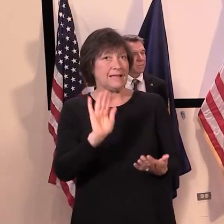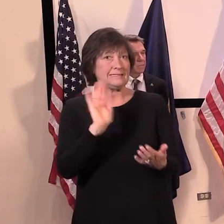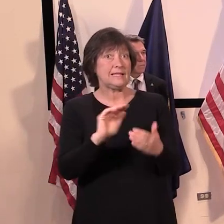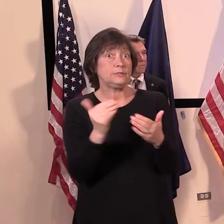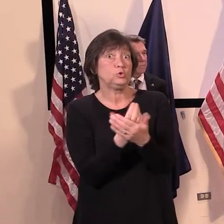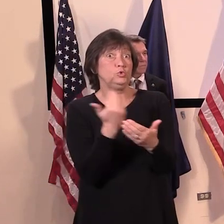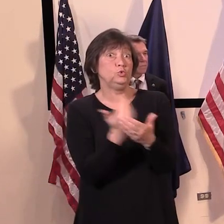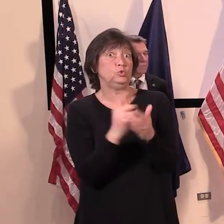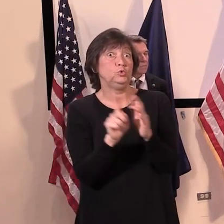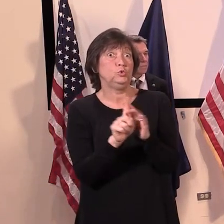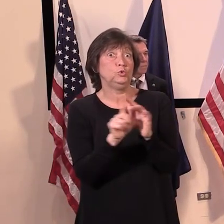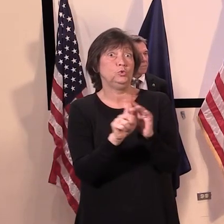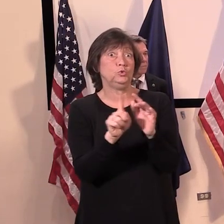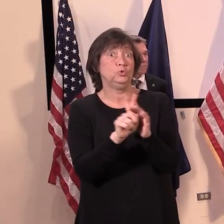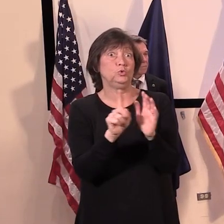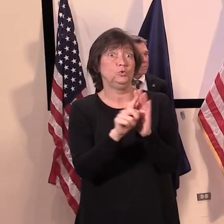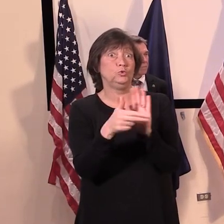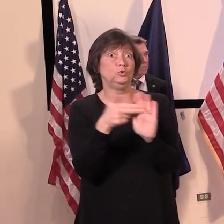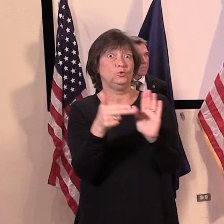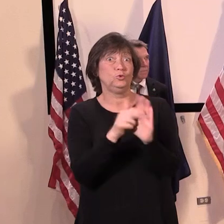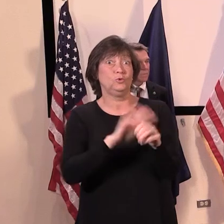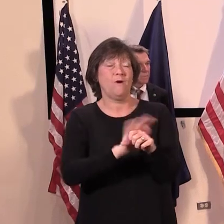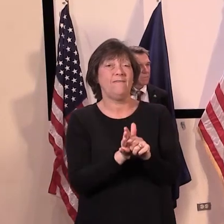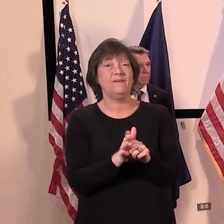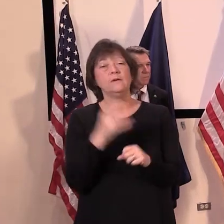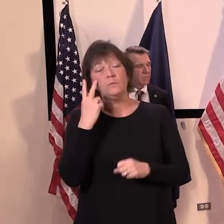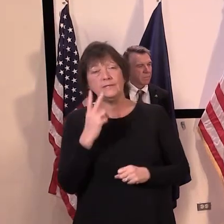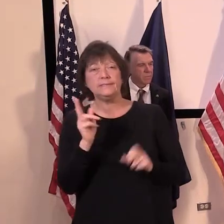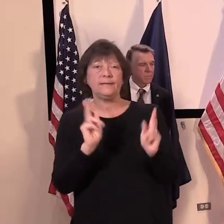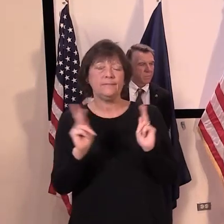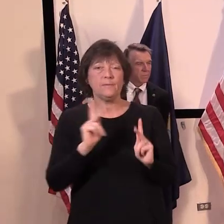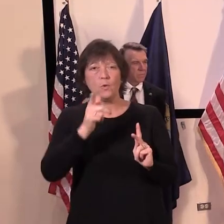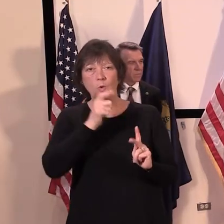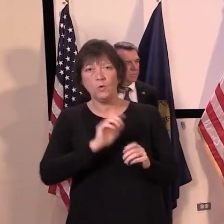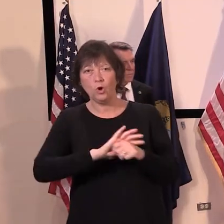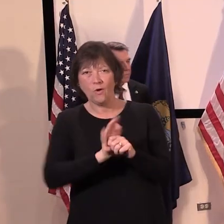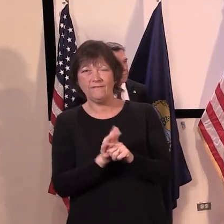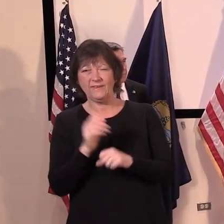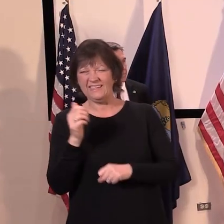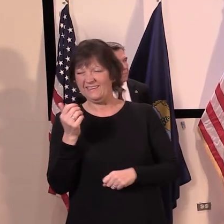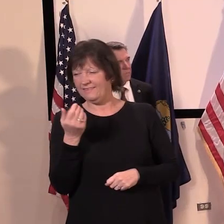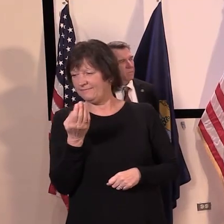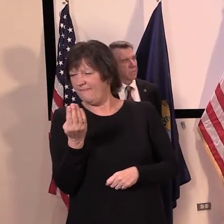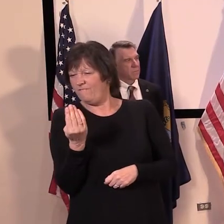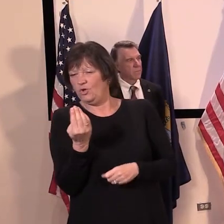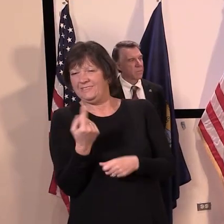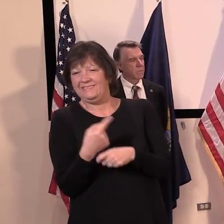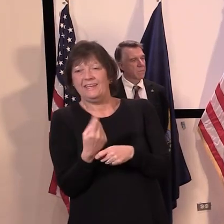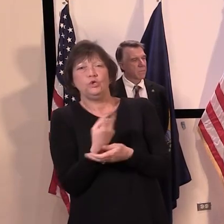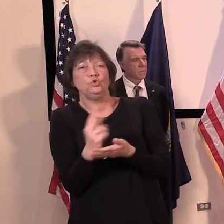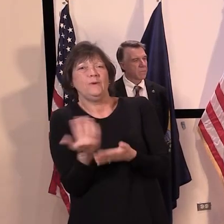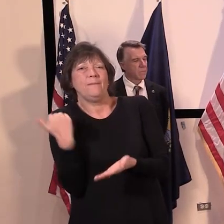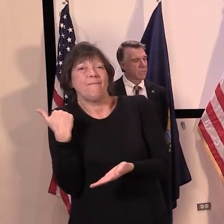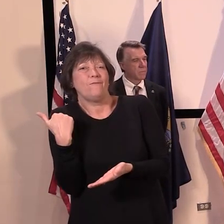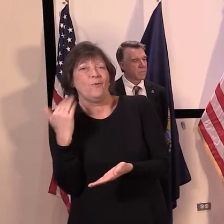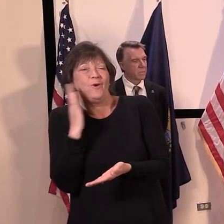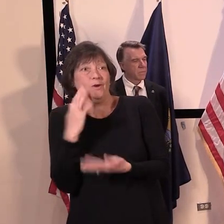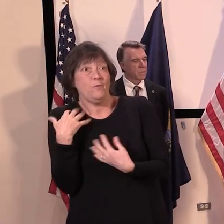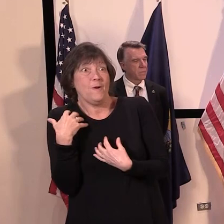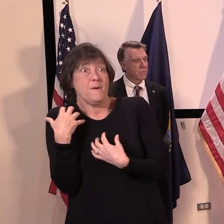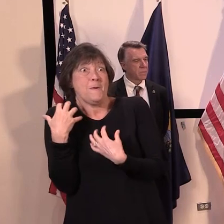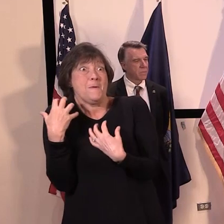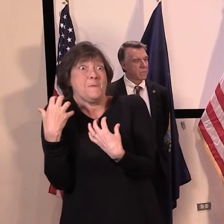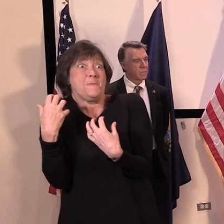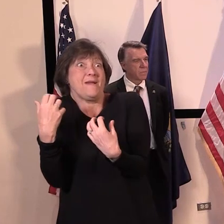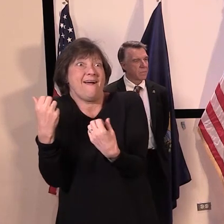then obviously those cases that were active, you know, 14 days prior, 10 days prior, uh, those folks recover and get better. Uh, they're no longer